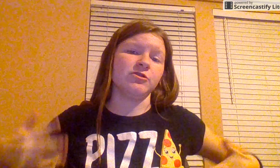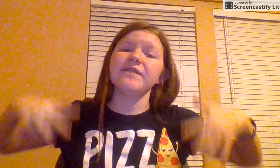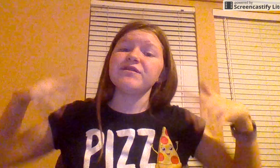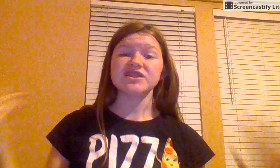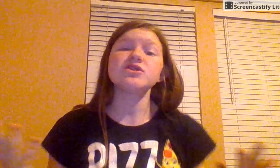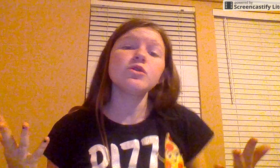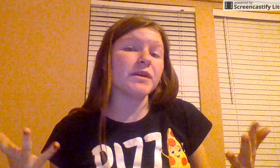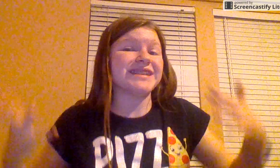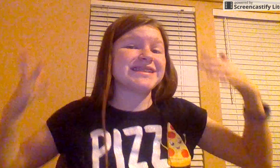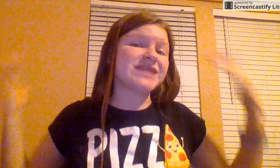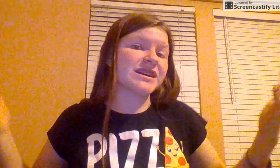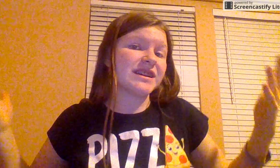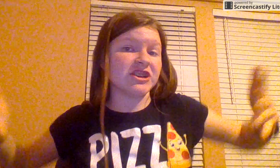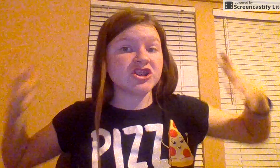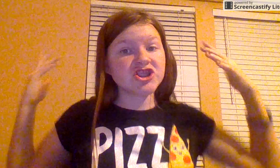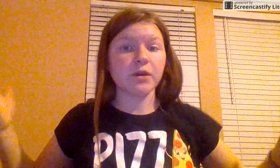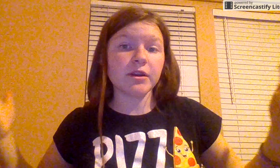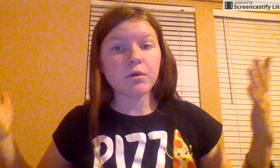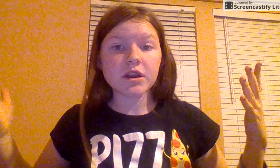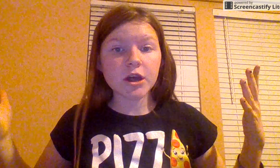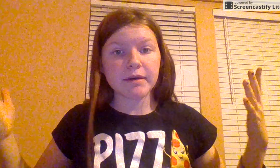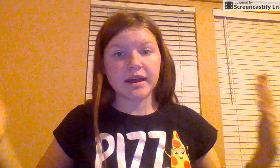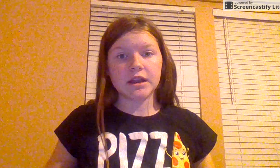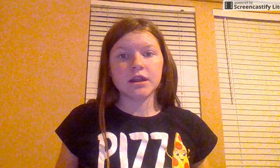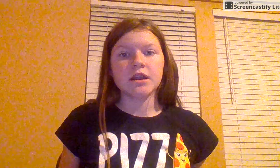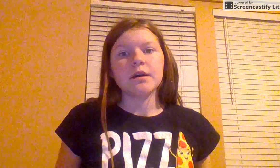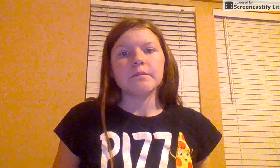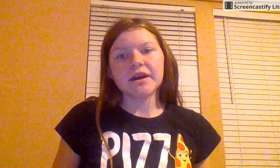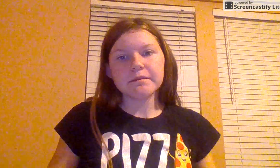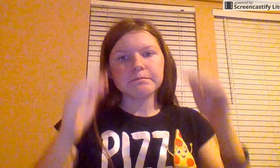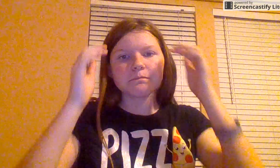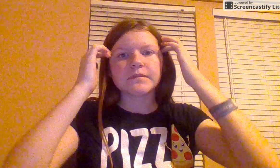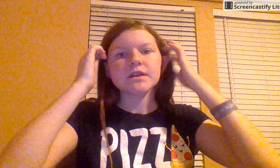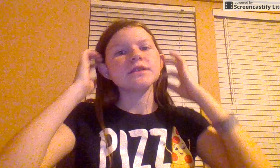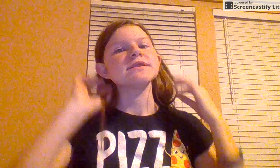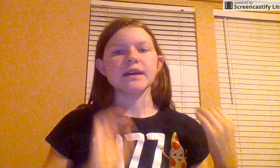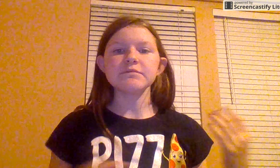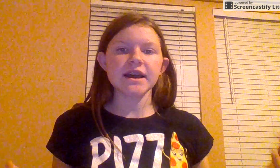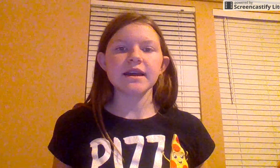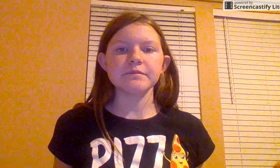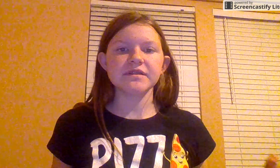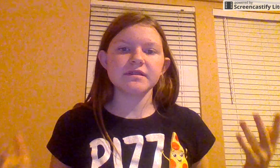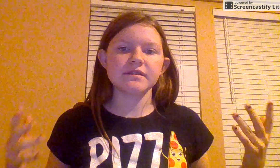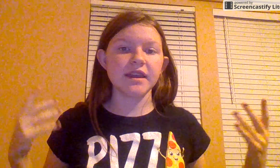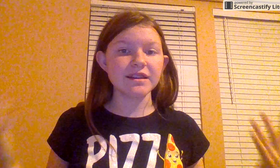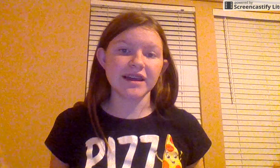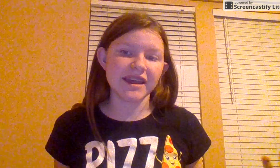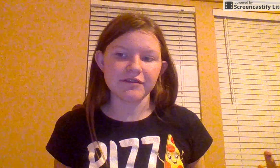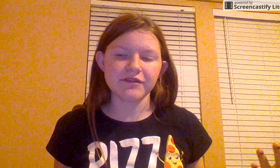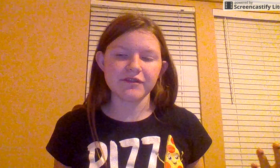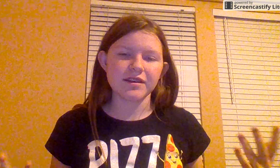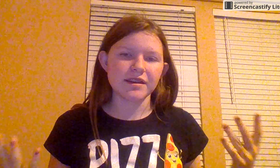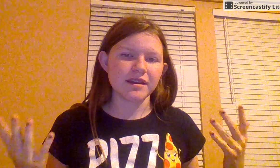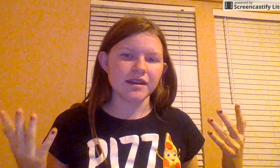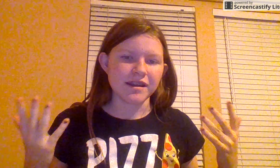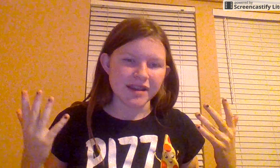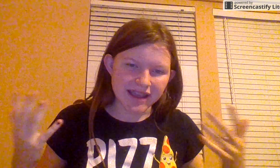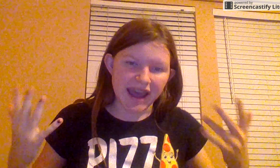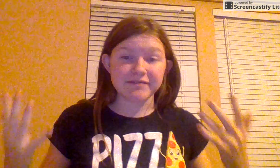Your life is stupid, it's sucky, it's shit, we don't want to know about it. But, sometimes, in life, you have to